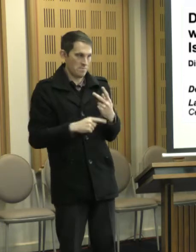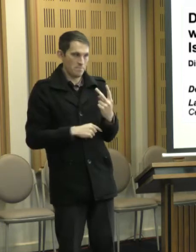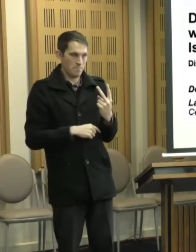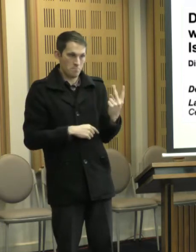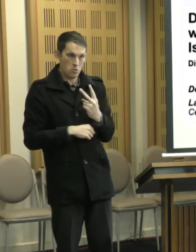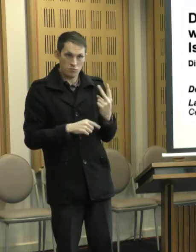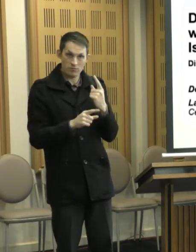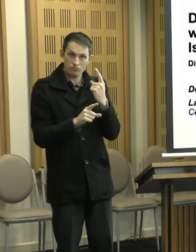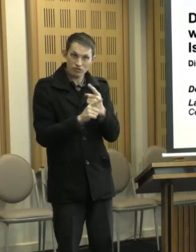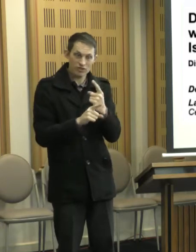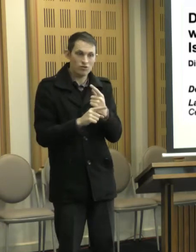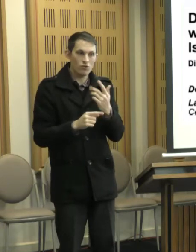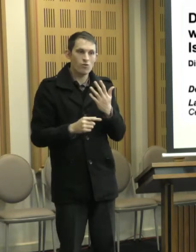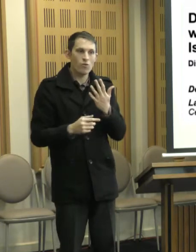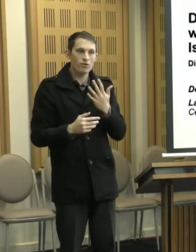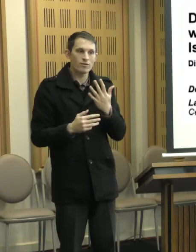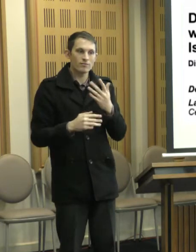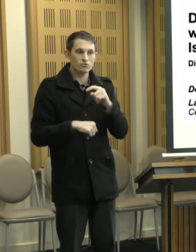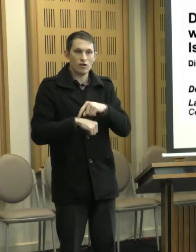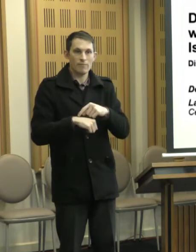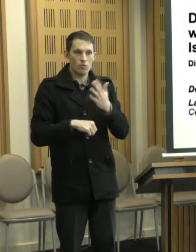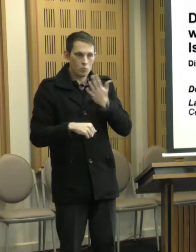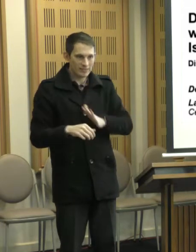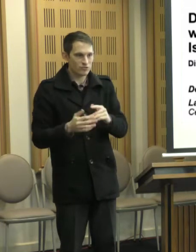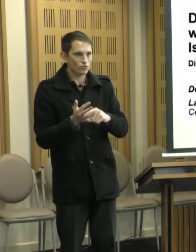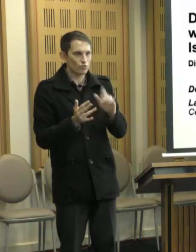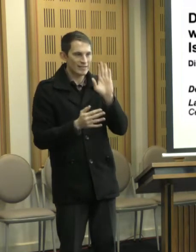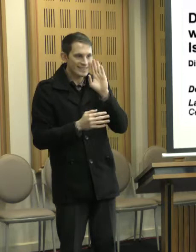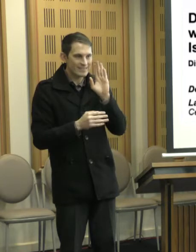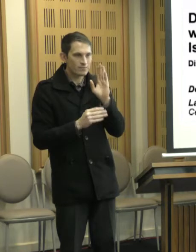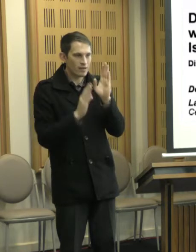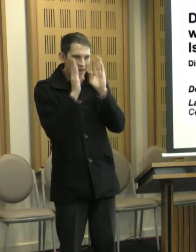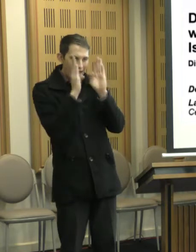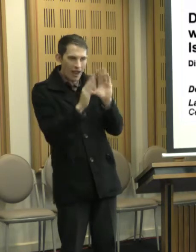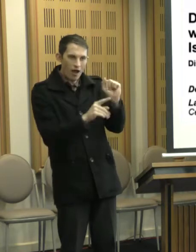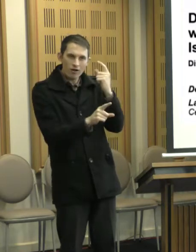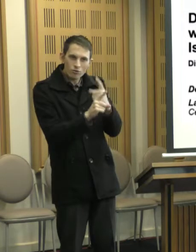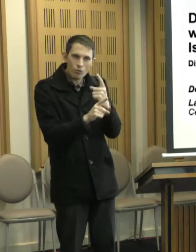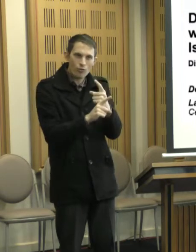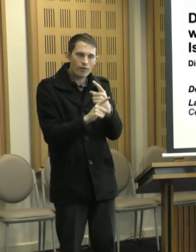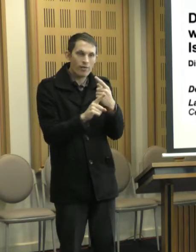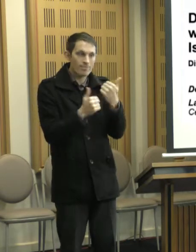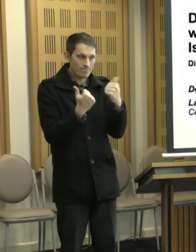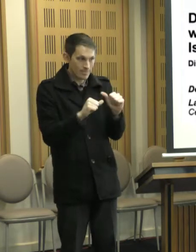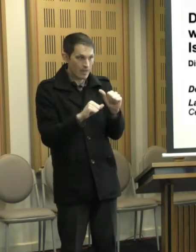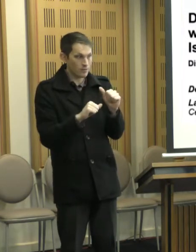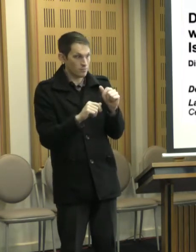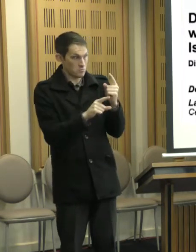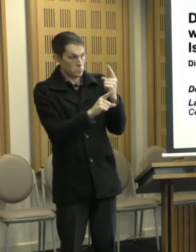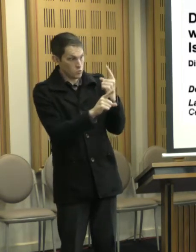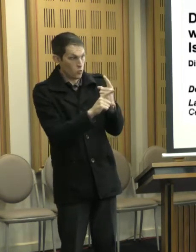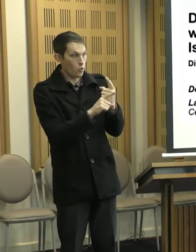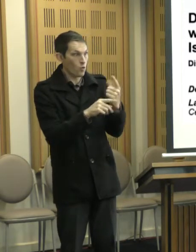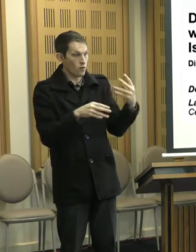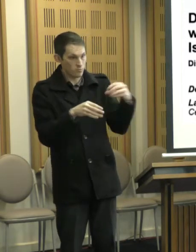is the willingness to listen and to, and to hear, but then also to actually put that into practice. Because I think